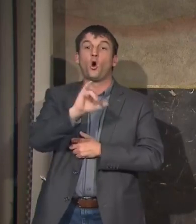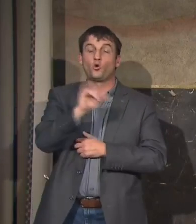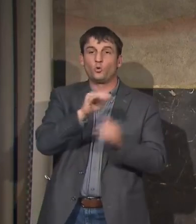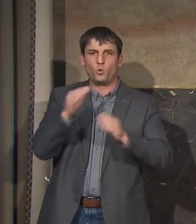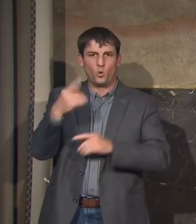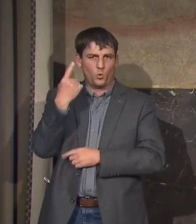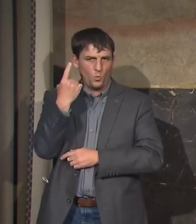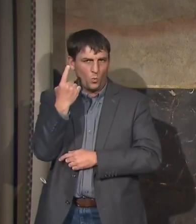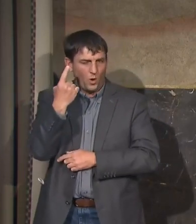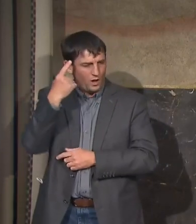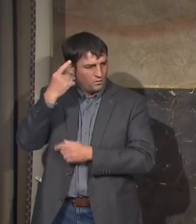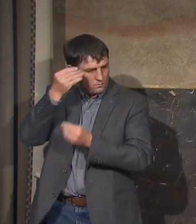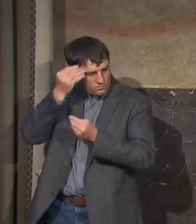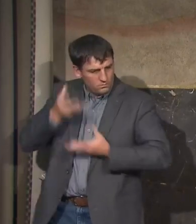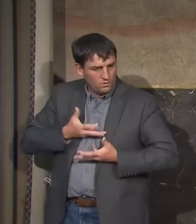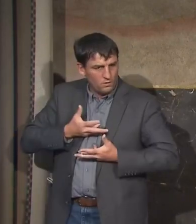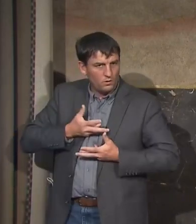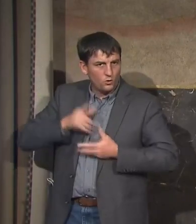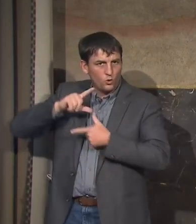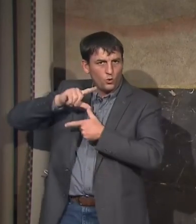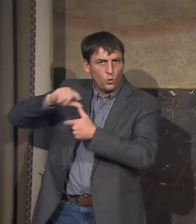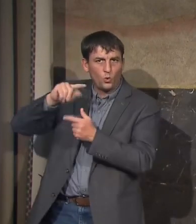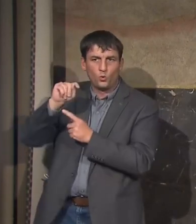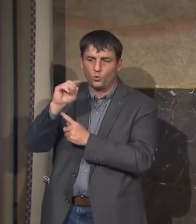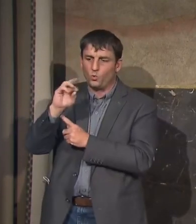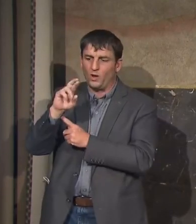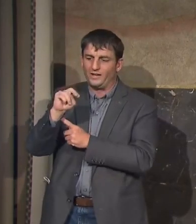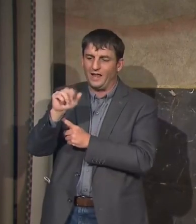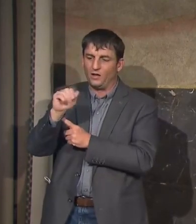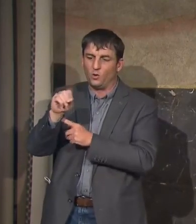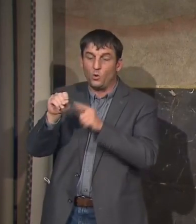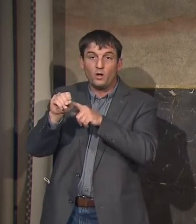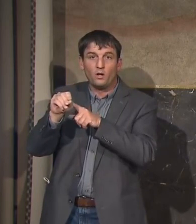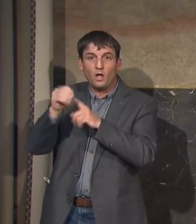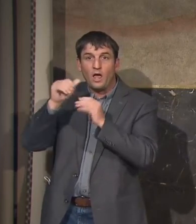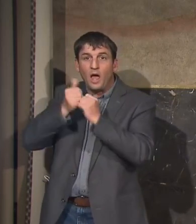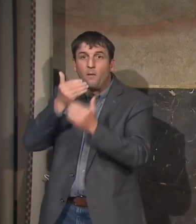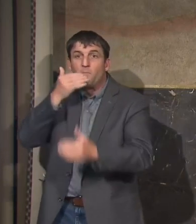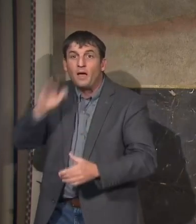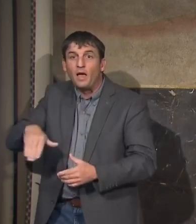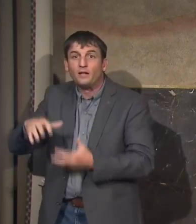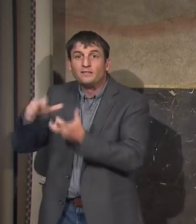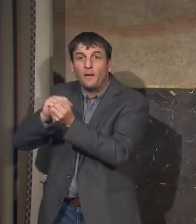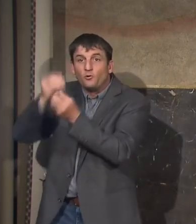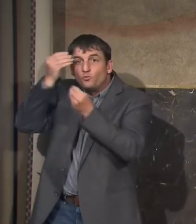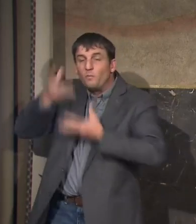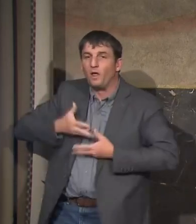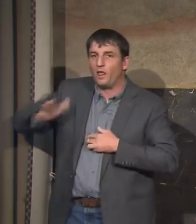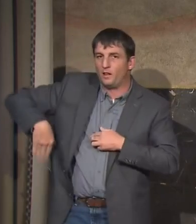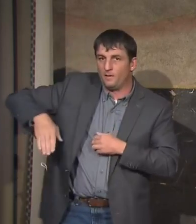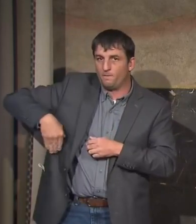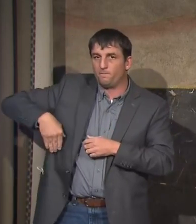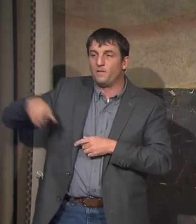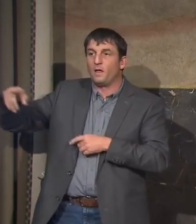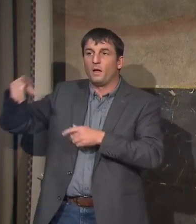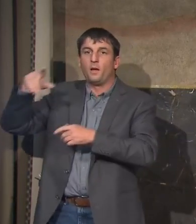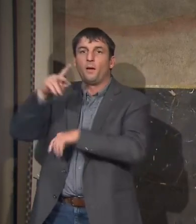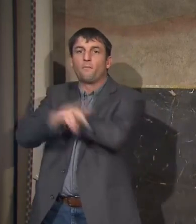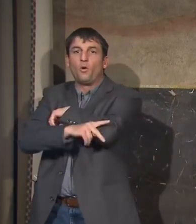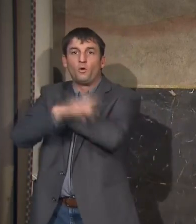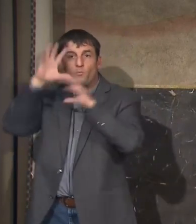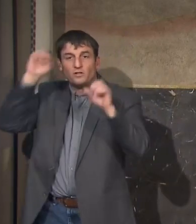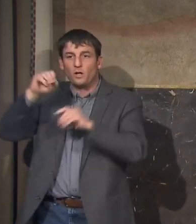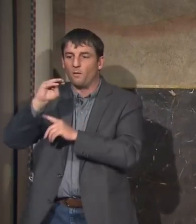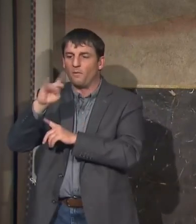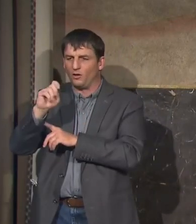think tornado reported, don't have damage reports from that tornado, in fact the parish president Mike Cooper from